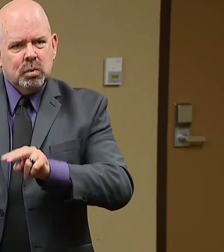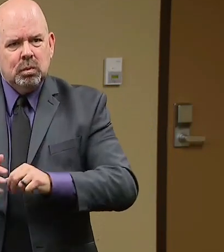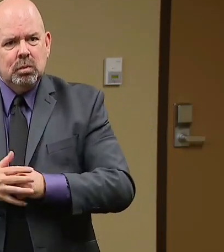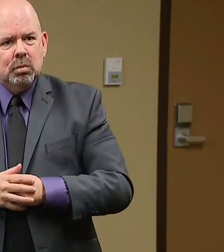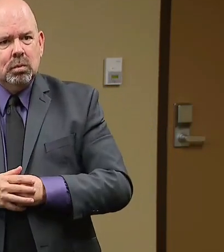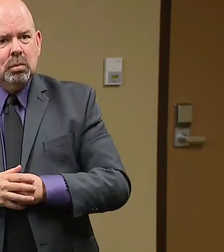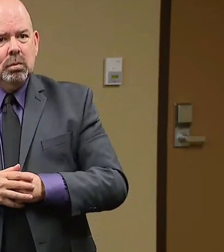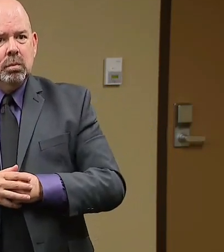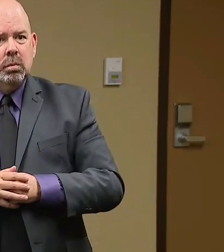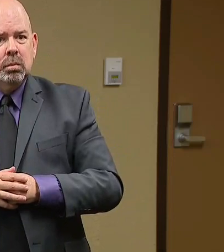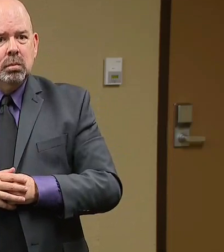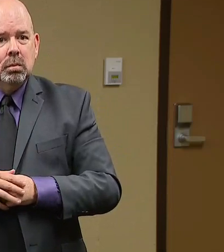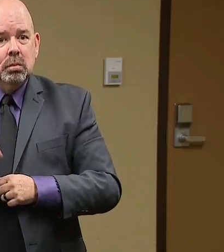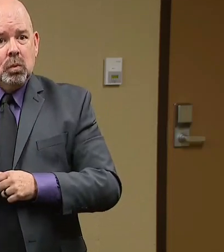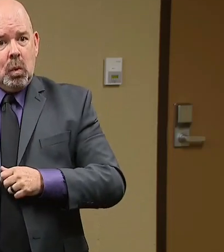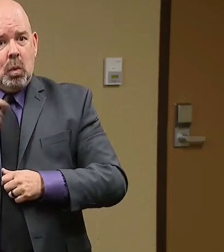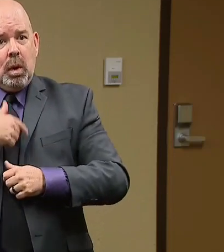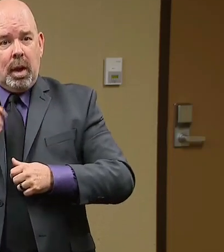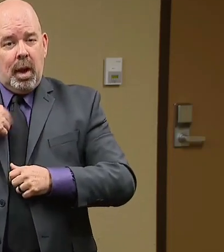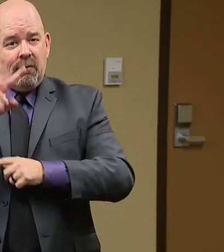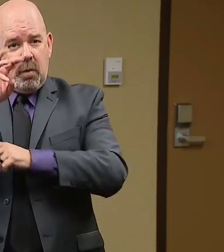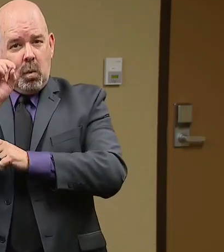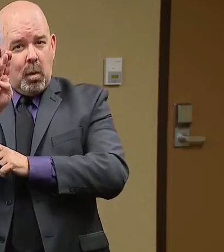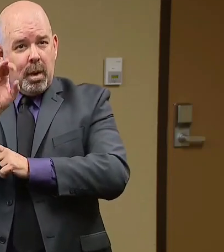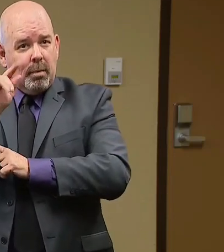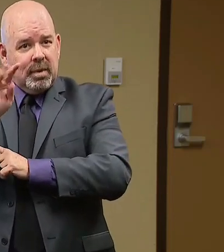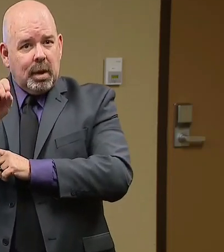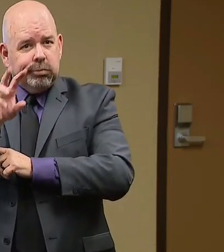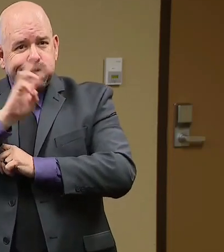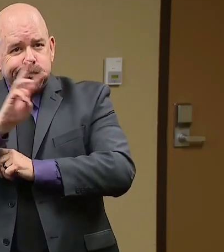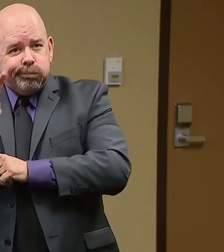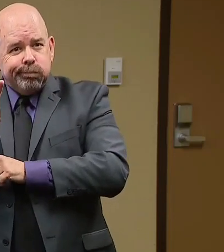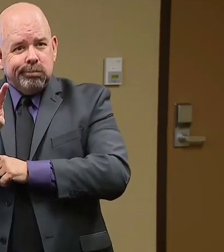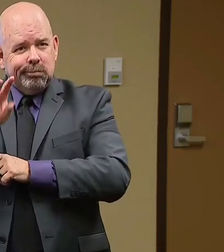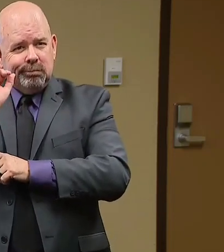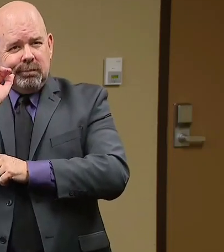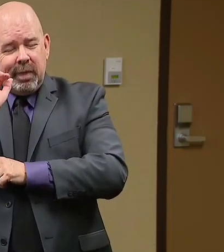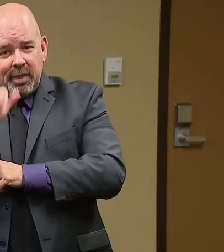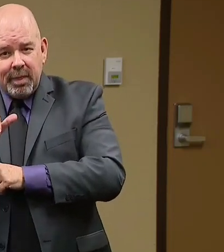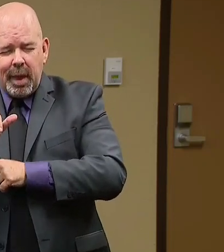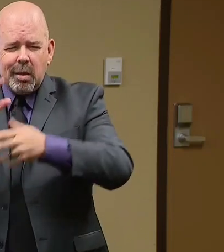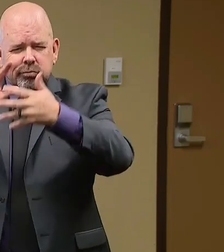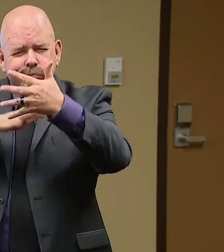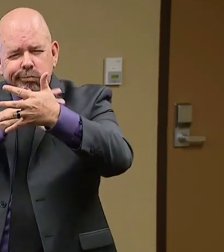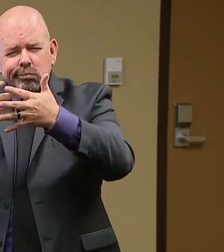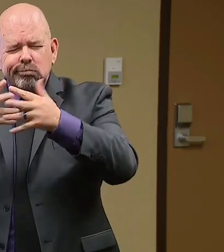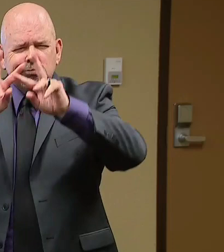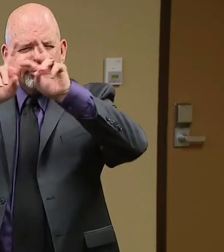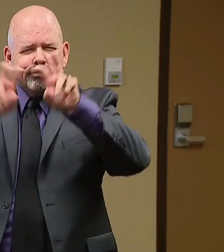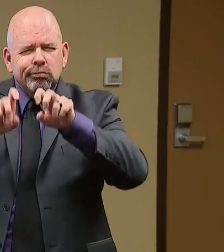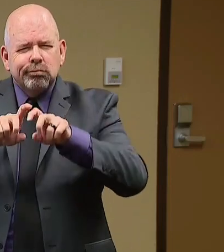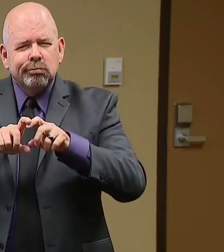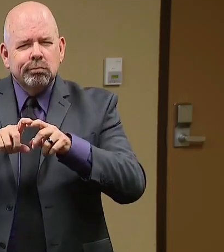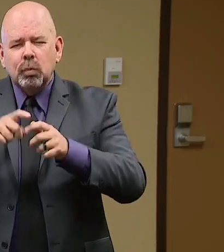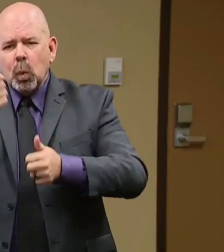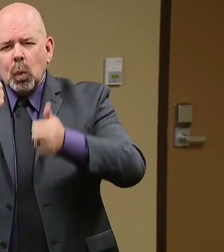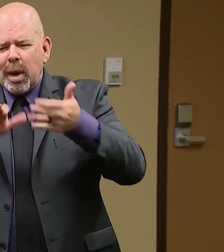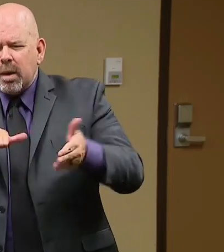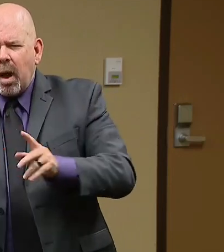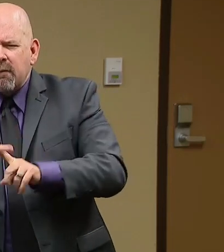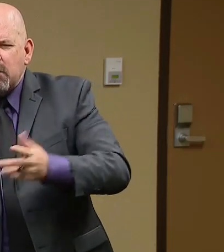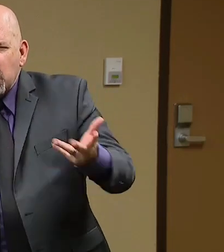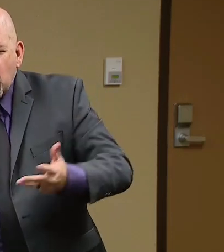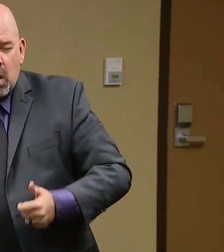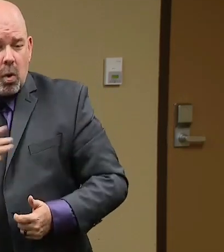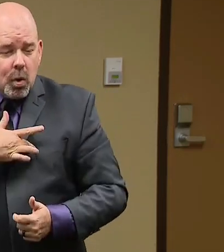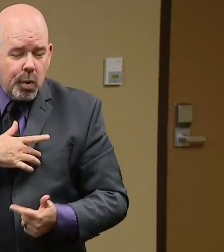leading causes of death or causes of death over time. But starting out earlier in April, start COVID